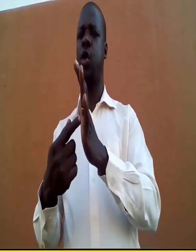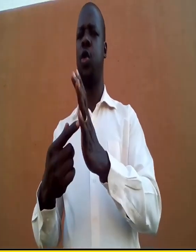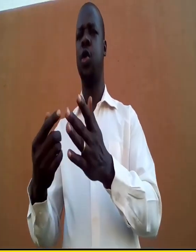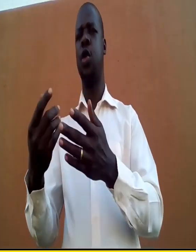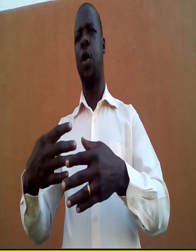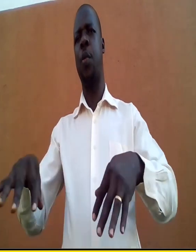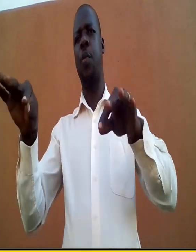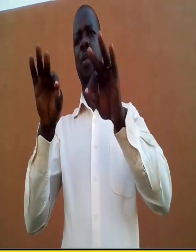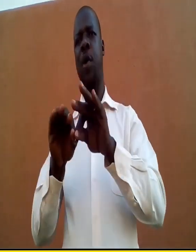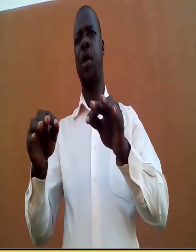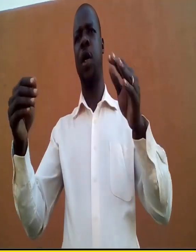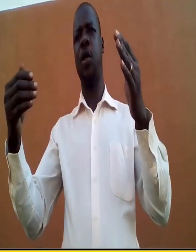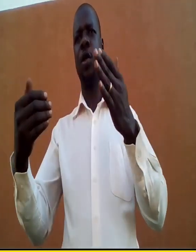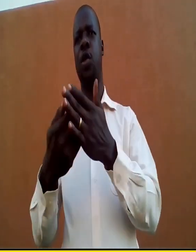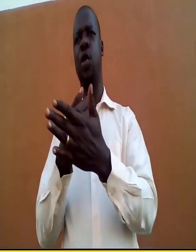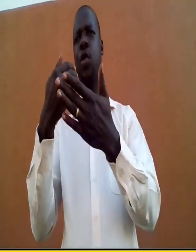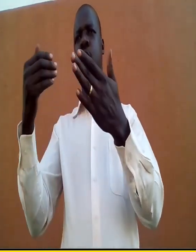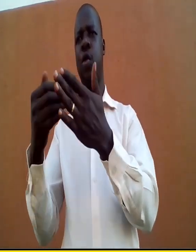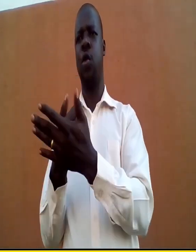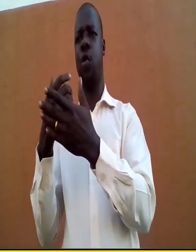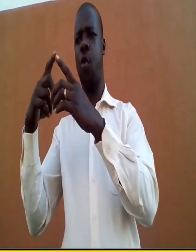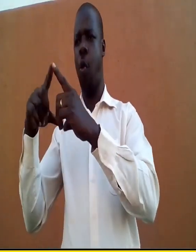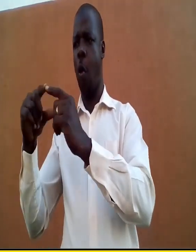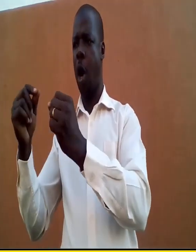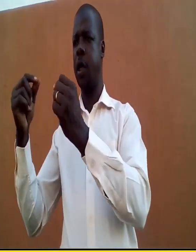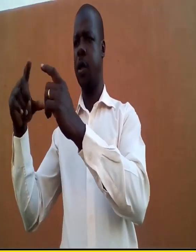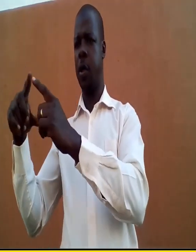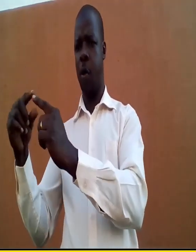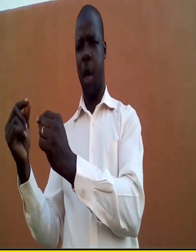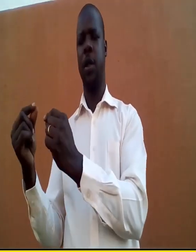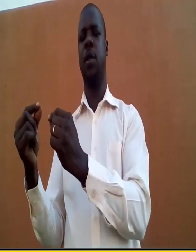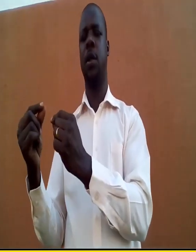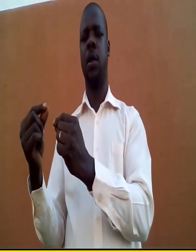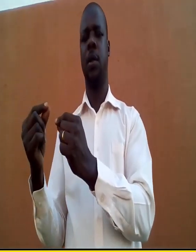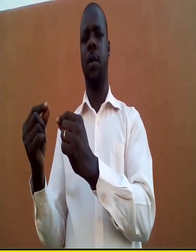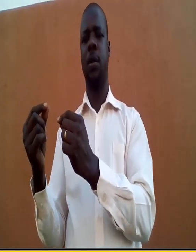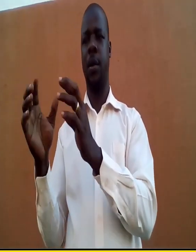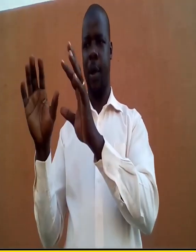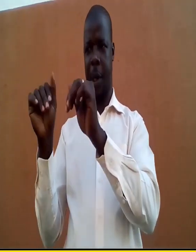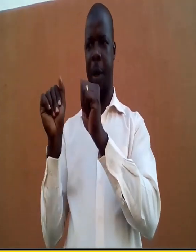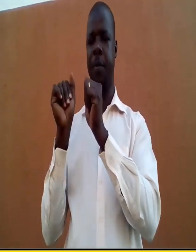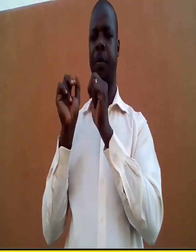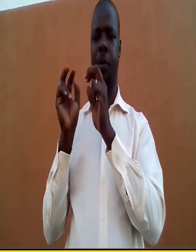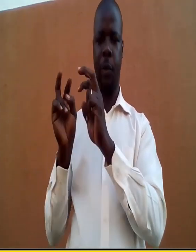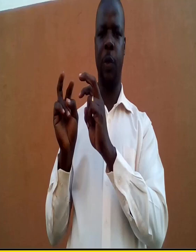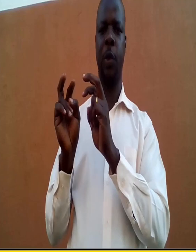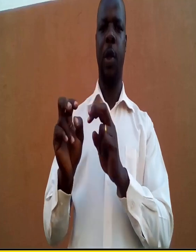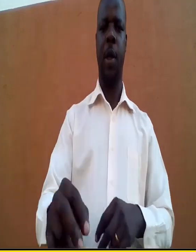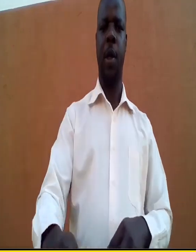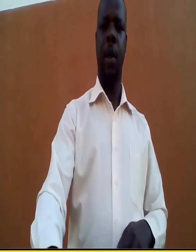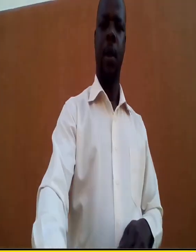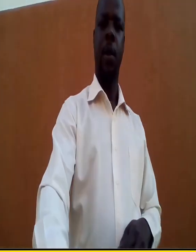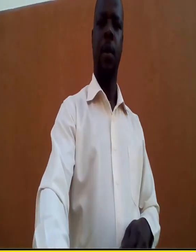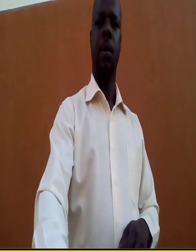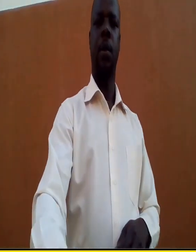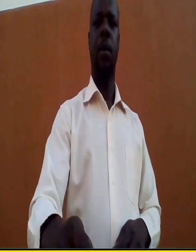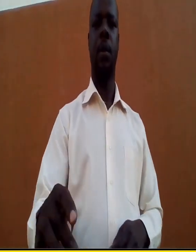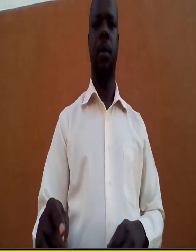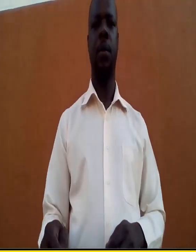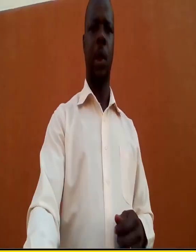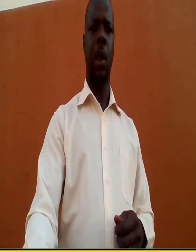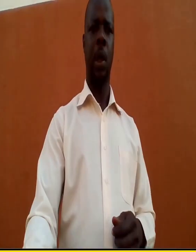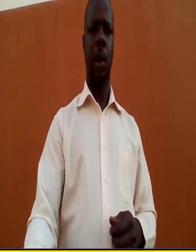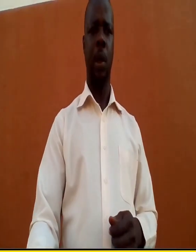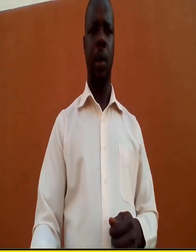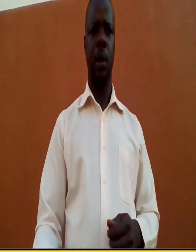First I would like to introduce to you very new important words. Come and we see.